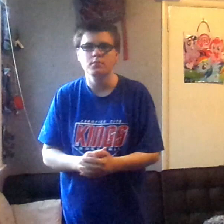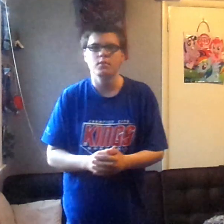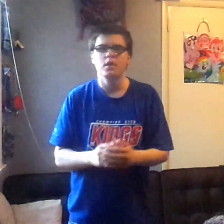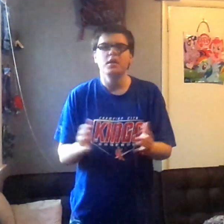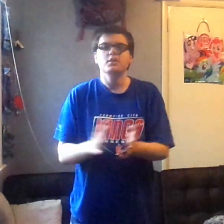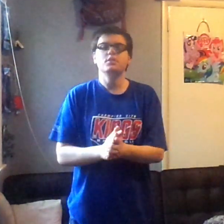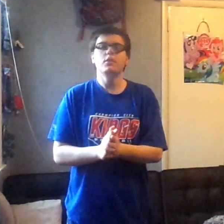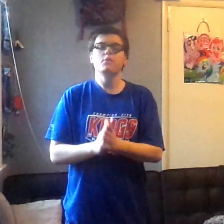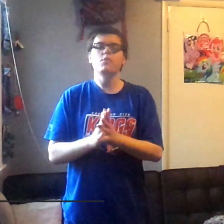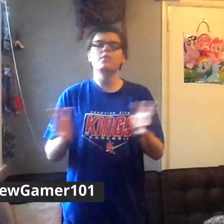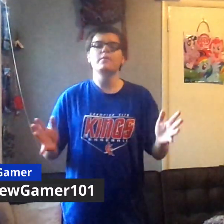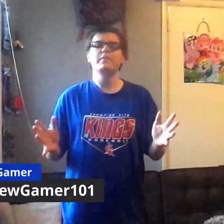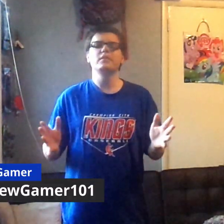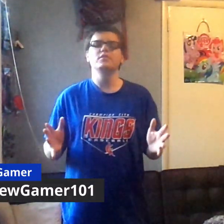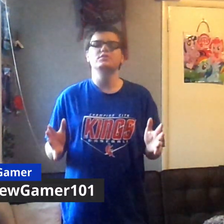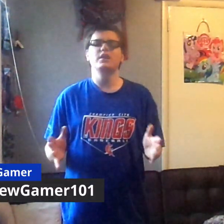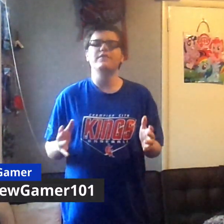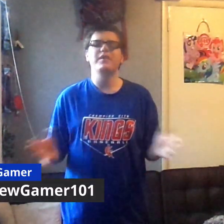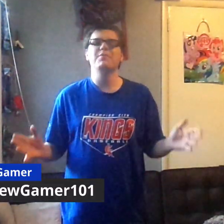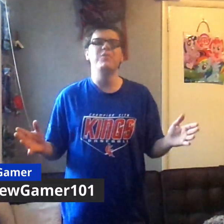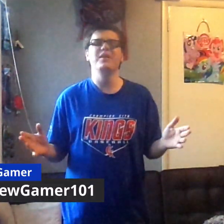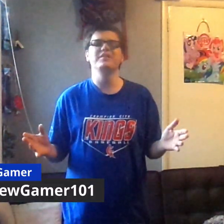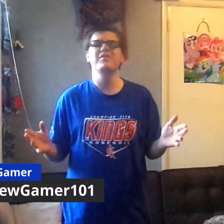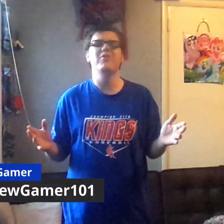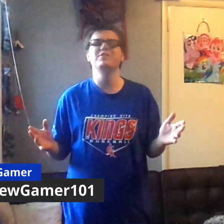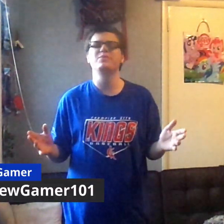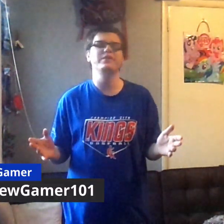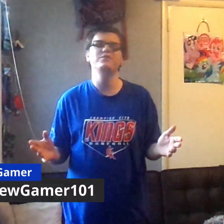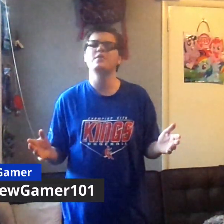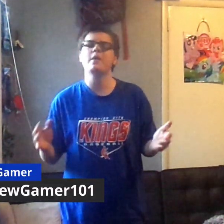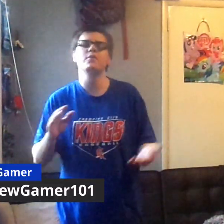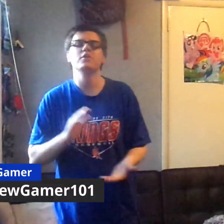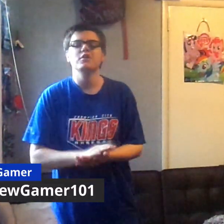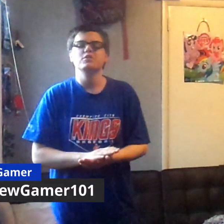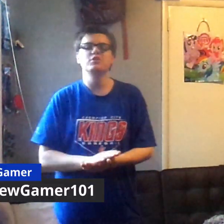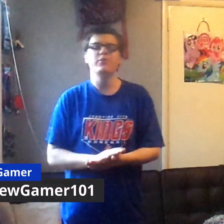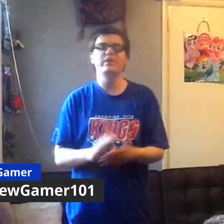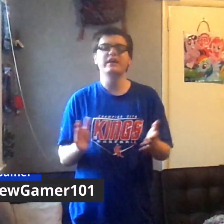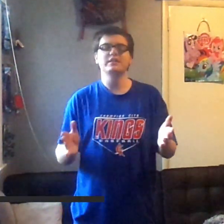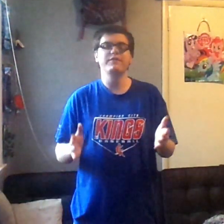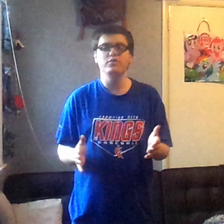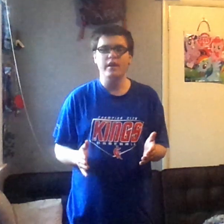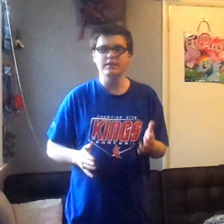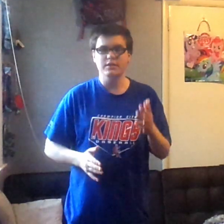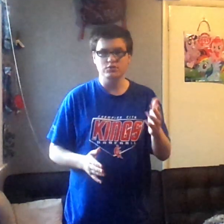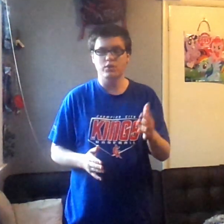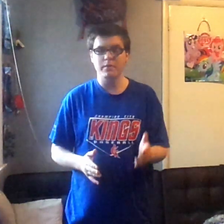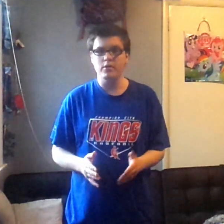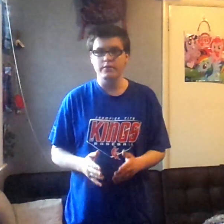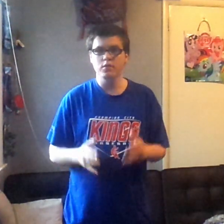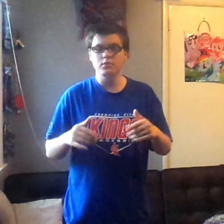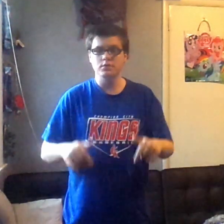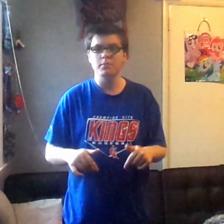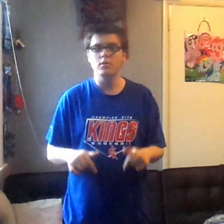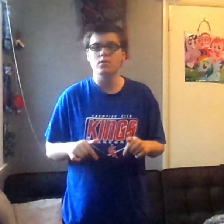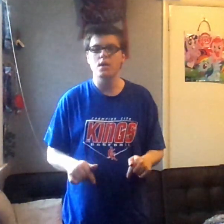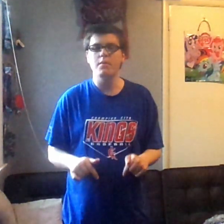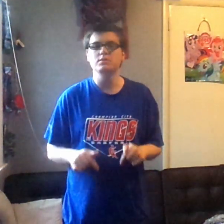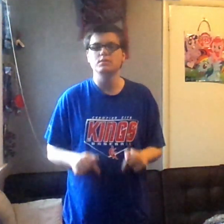So anyway, welcome back to the channel for I'm the one and the only review gamer. So anyway guys, if you guys enjoy my reviews, let me know in the comments in the